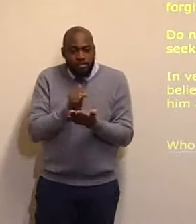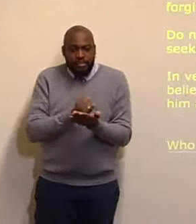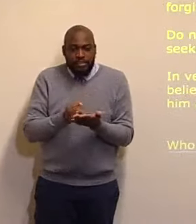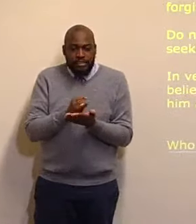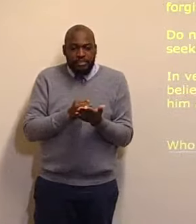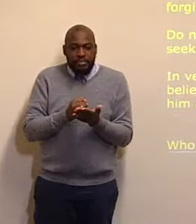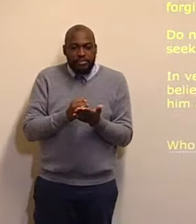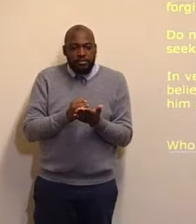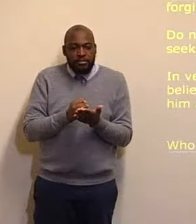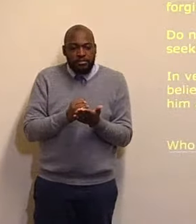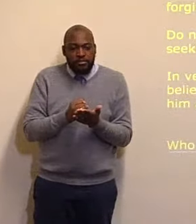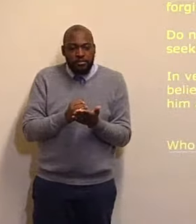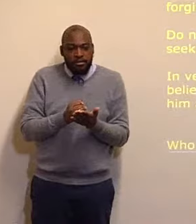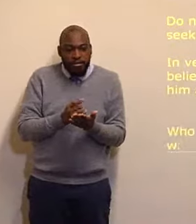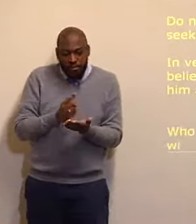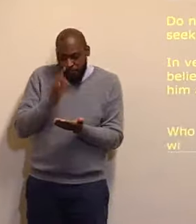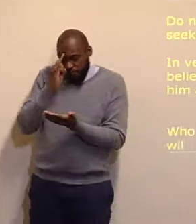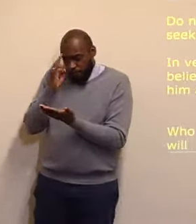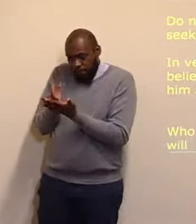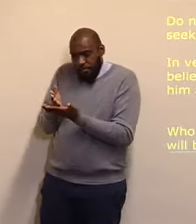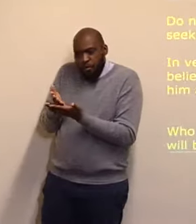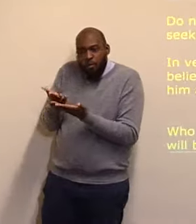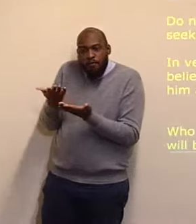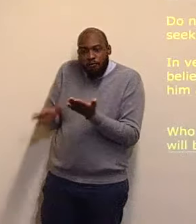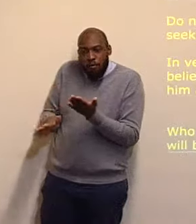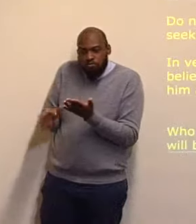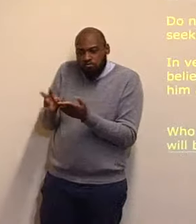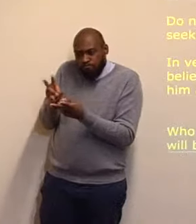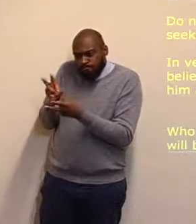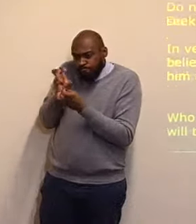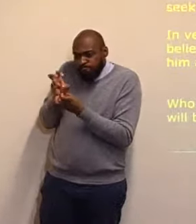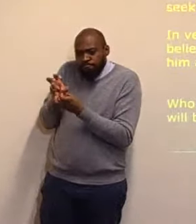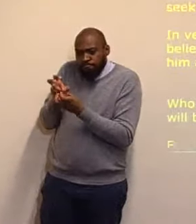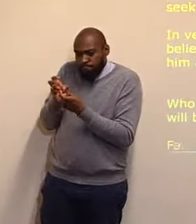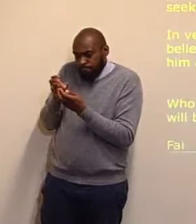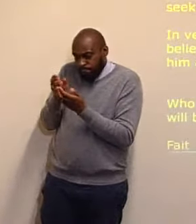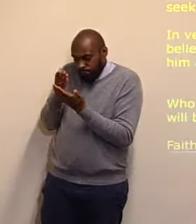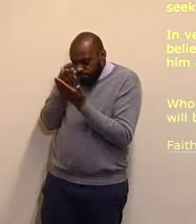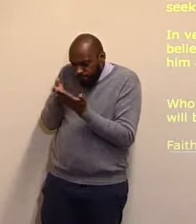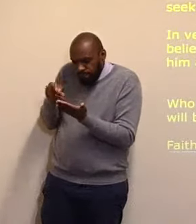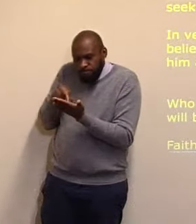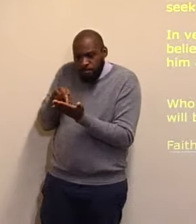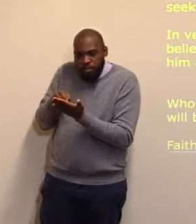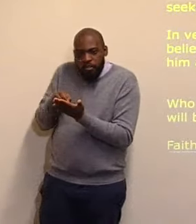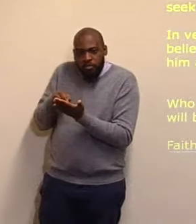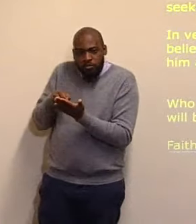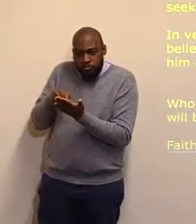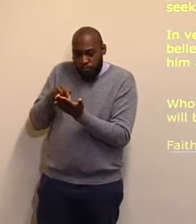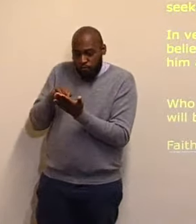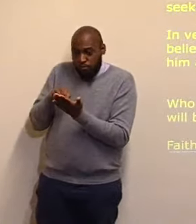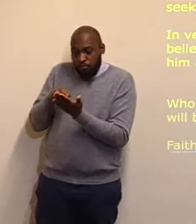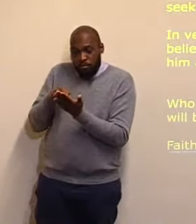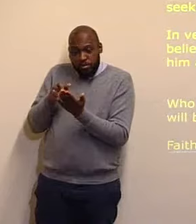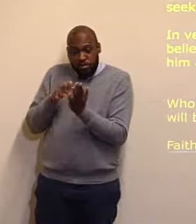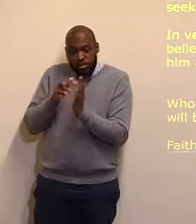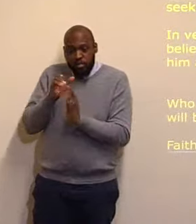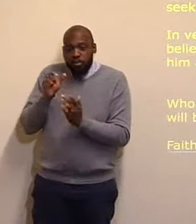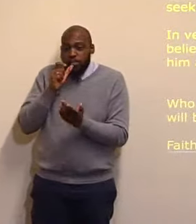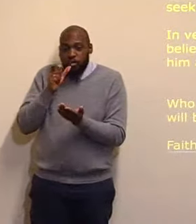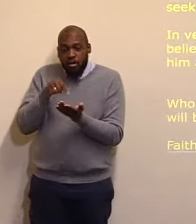faith, comes by hearing, and what we hear, from the word of Christ, come to him, seek